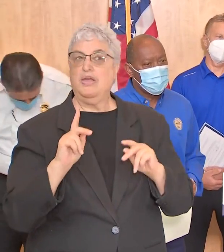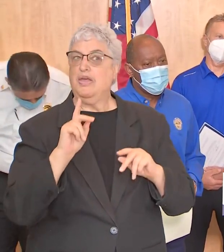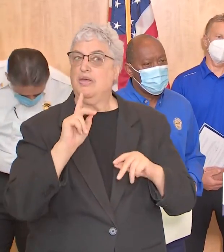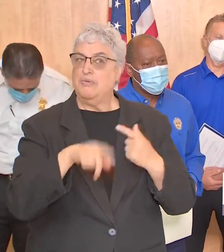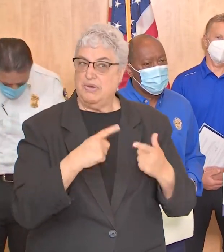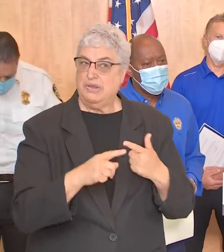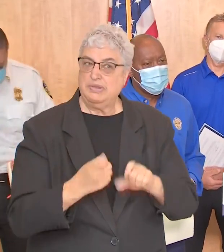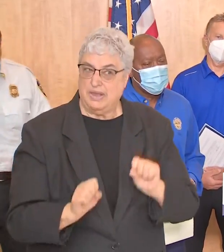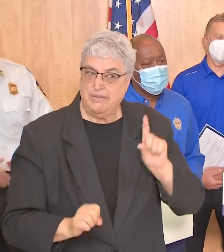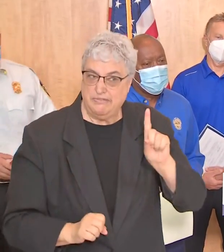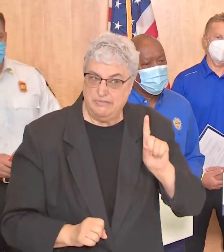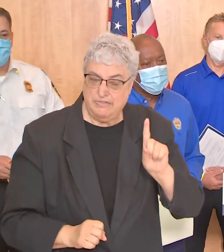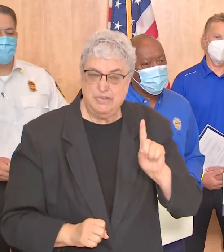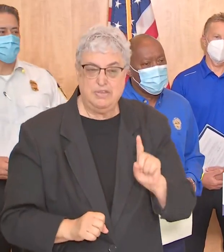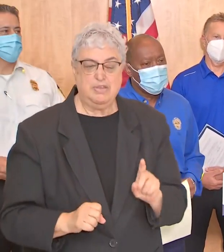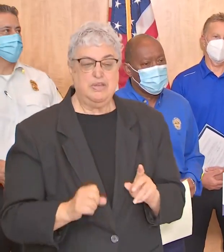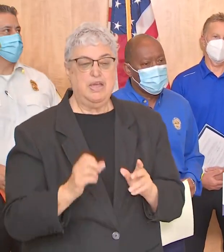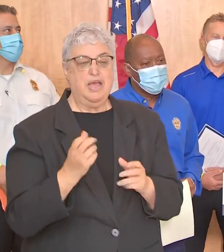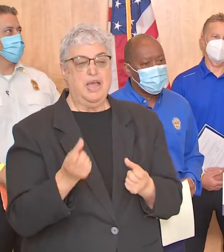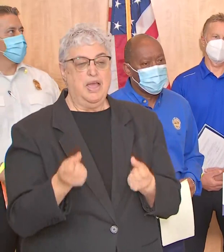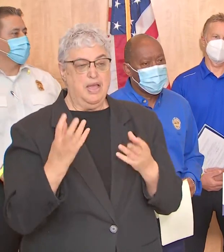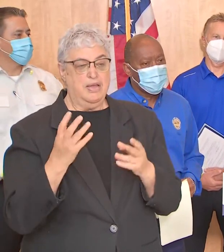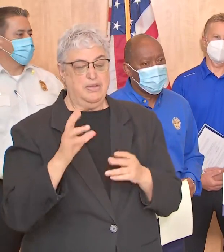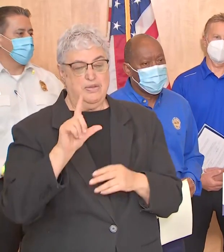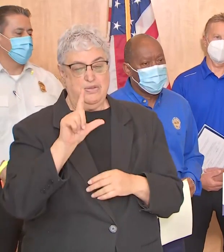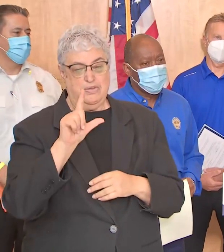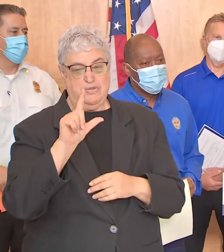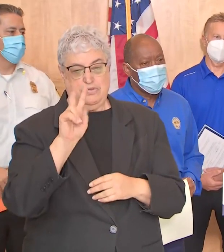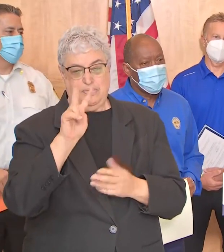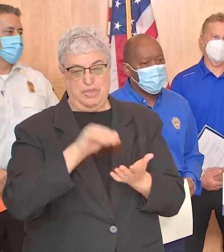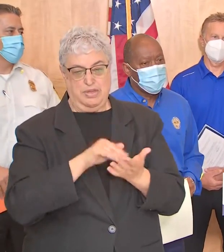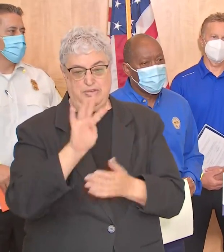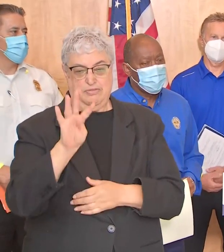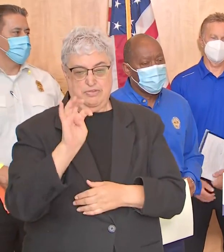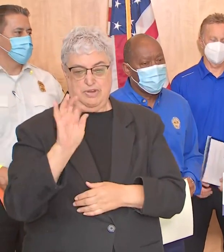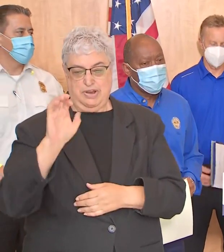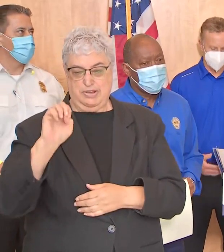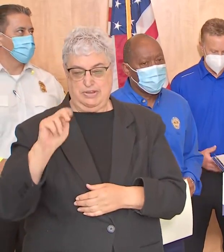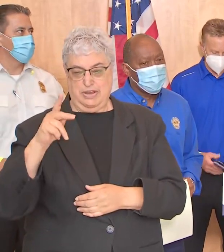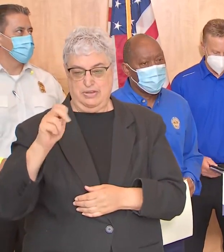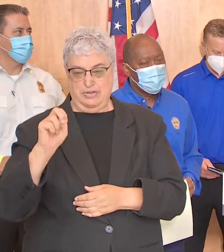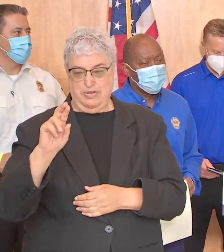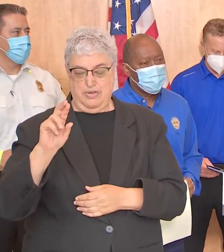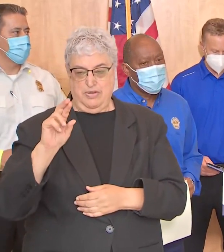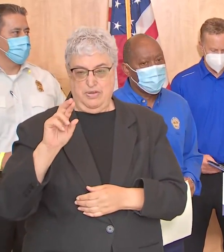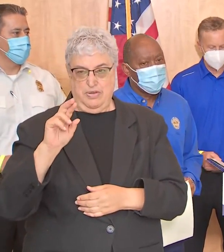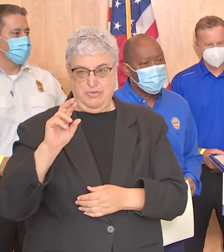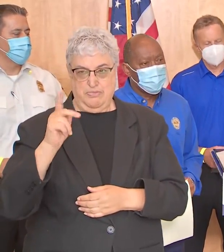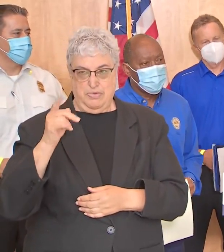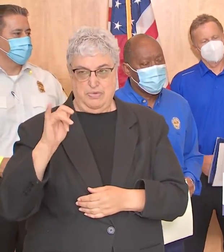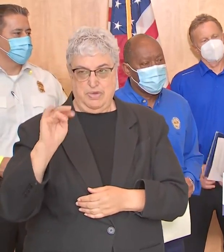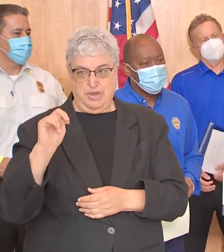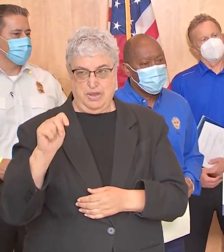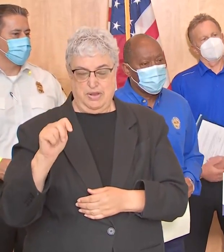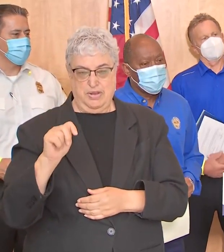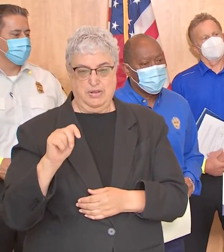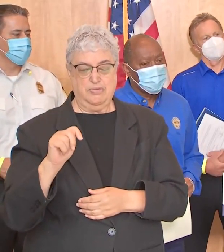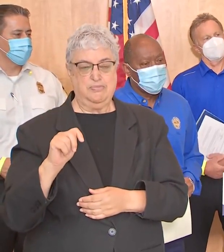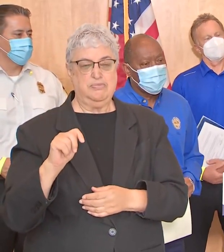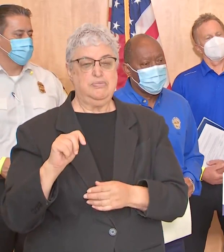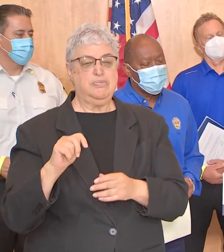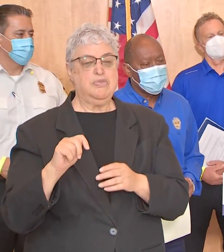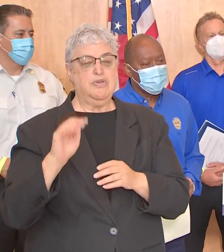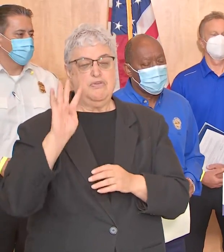that number includes 2,400 of Centerpoint resources and more than 4,100